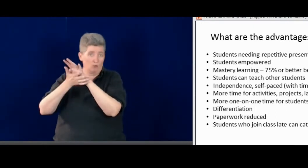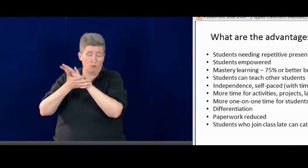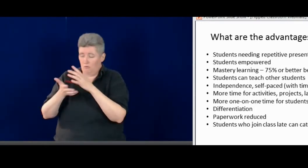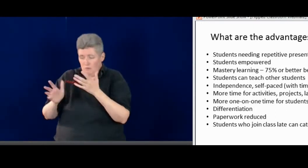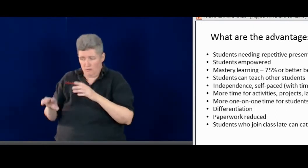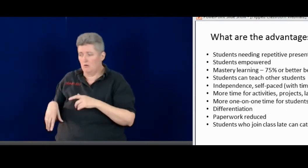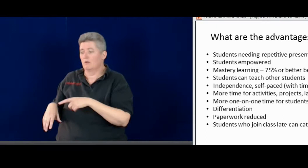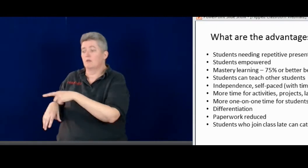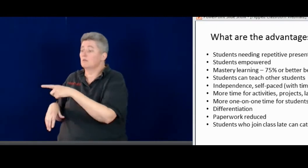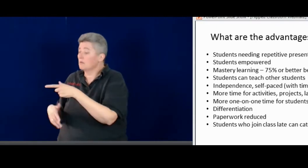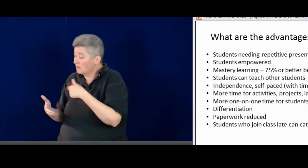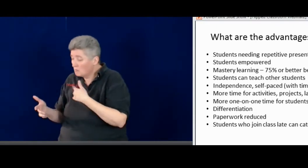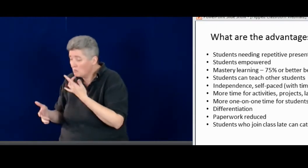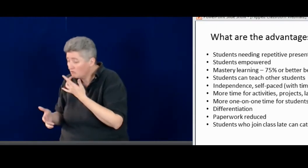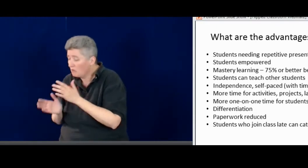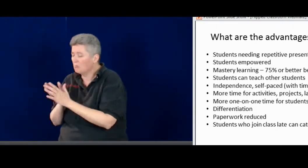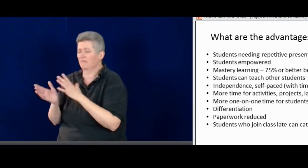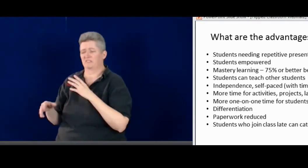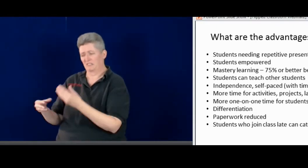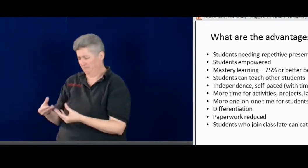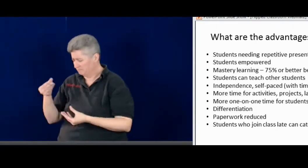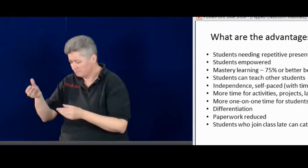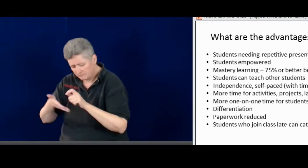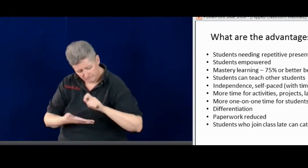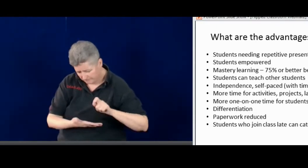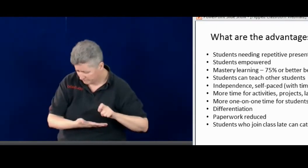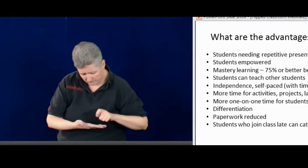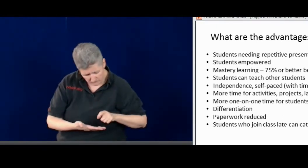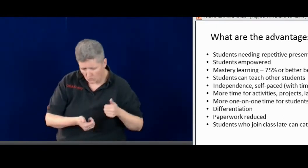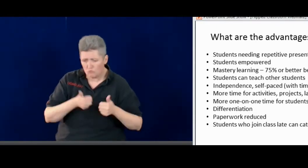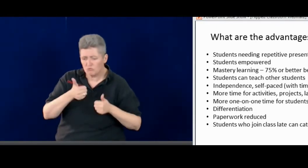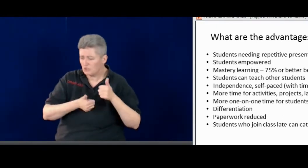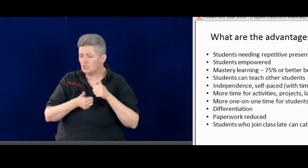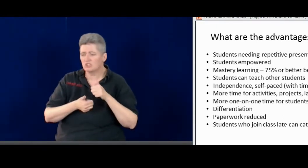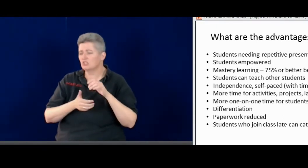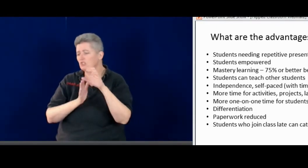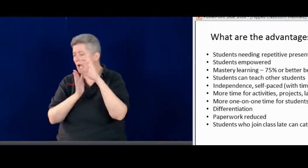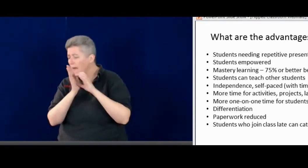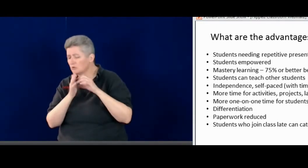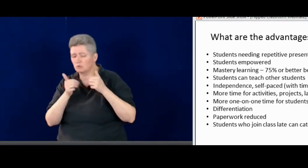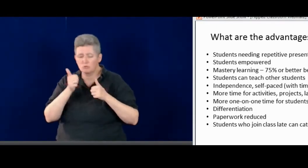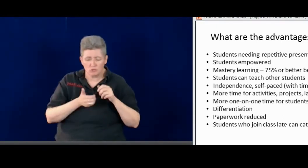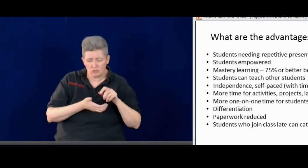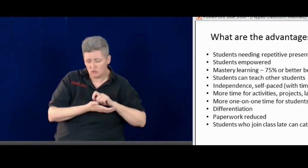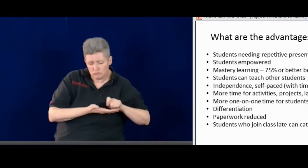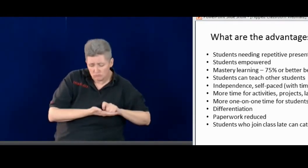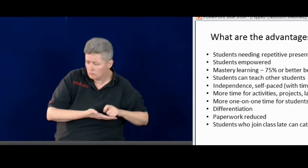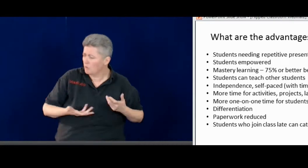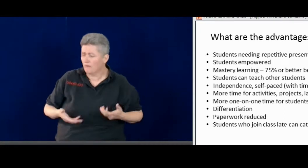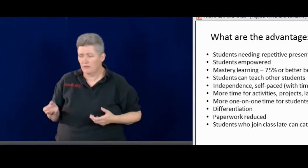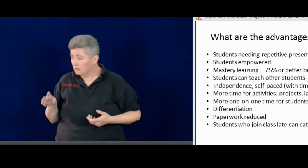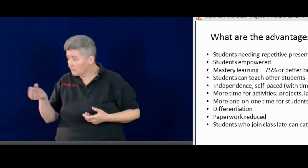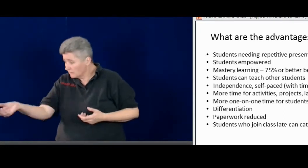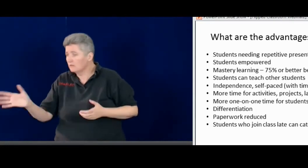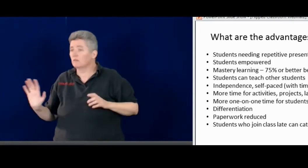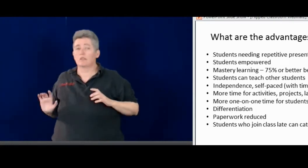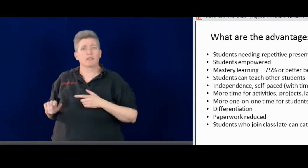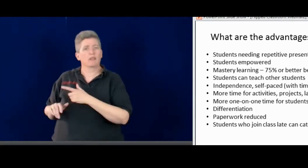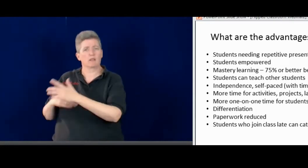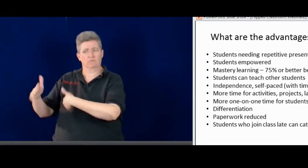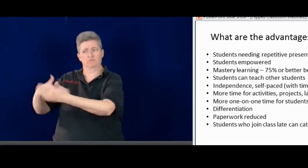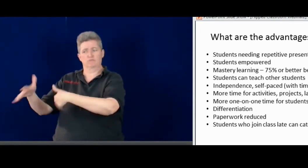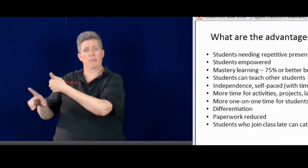well. I do not require them to look at the video if they can get that information through the book and they can write down notes, what chapters they're on.